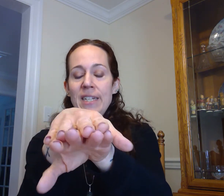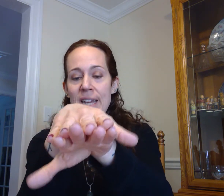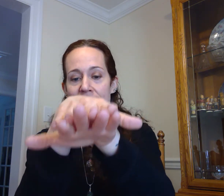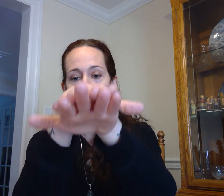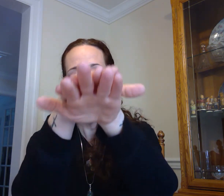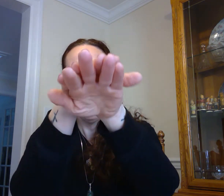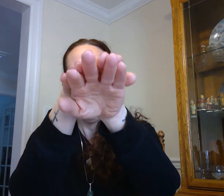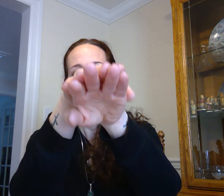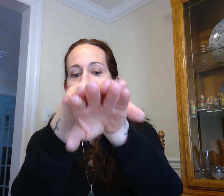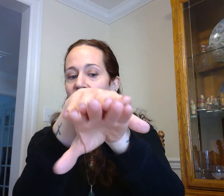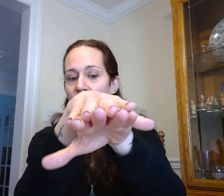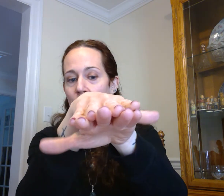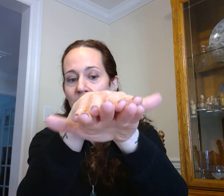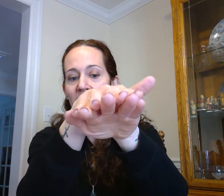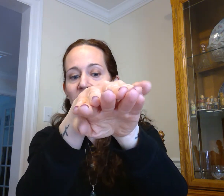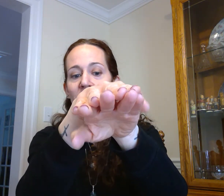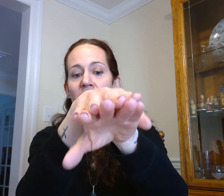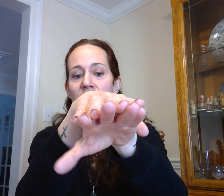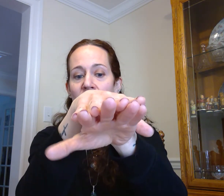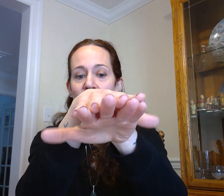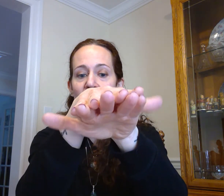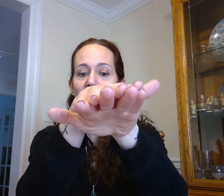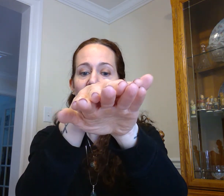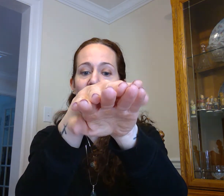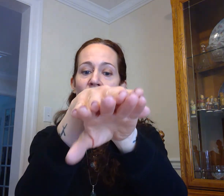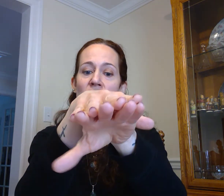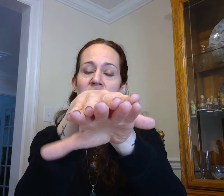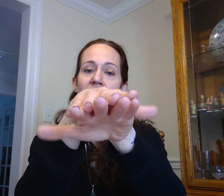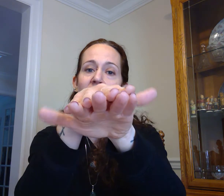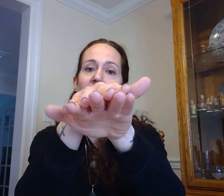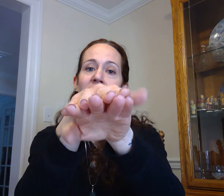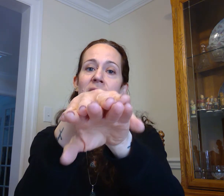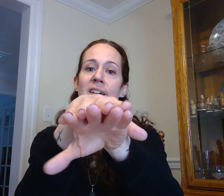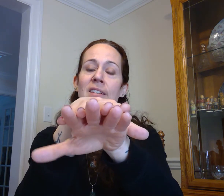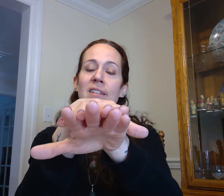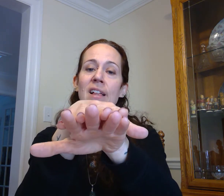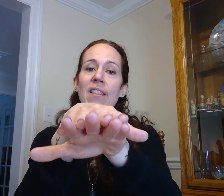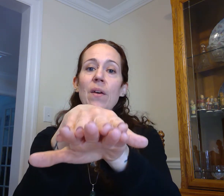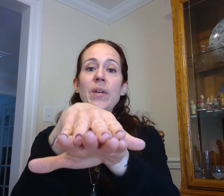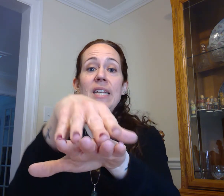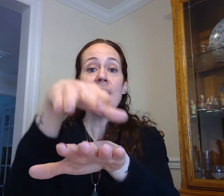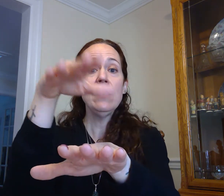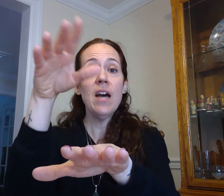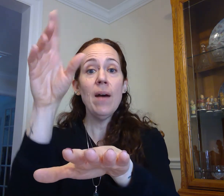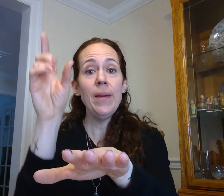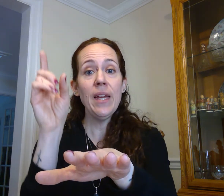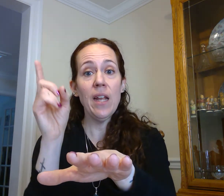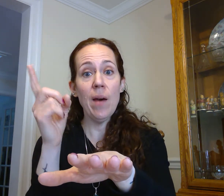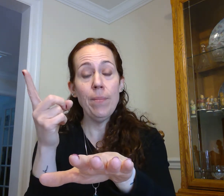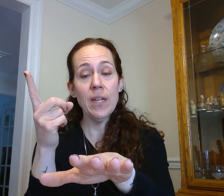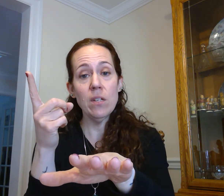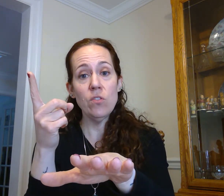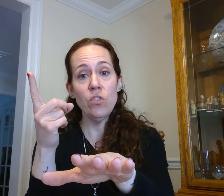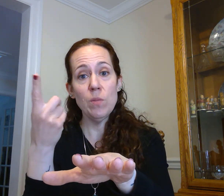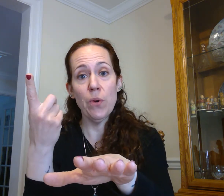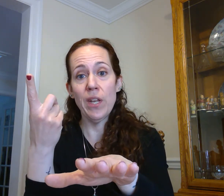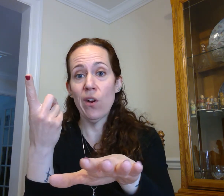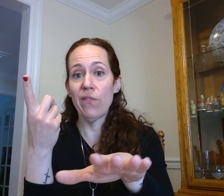day on the back of a crocodile then we take the top hand out because she's pointing her